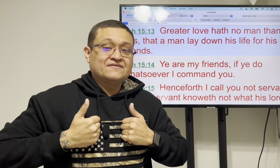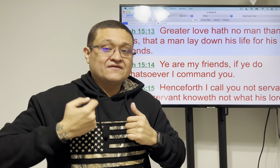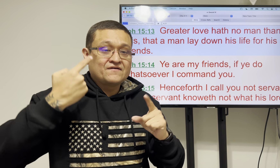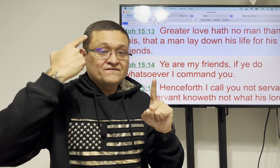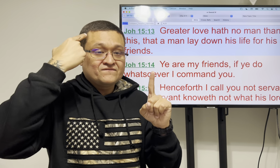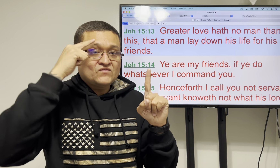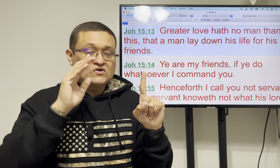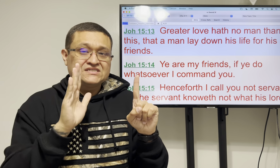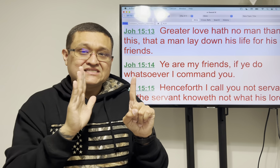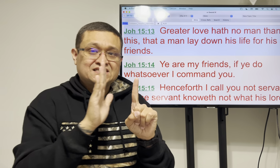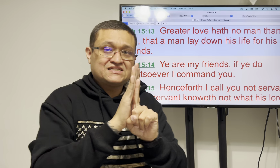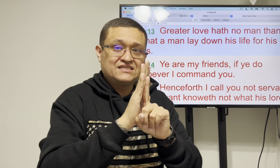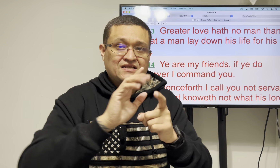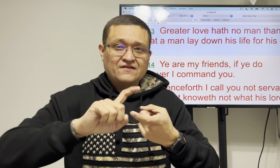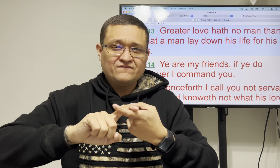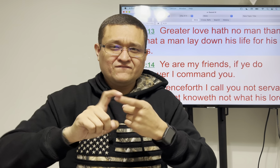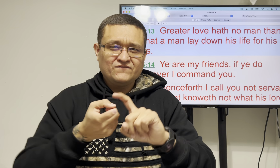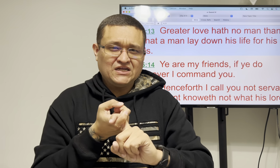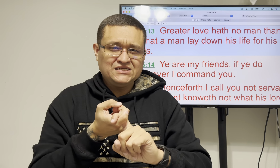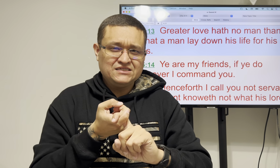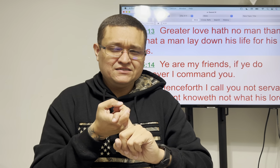his life for his friends